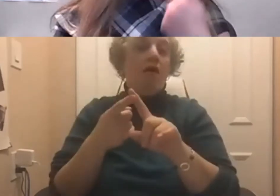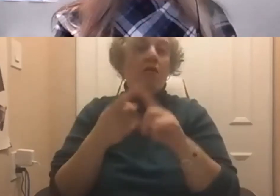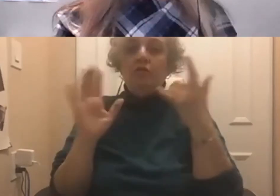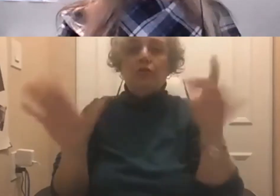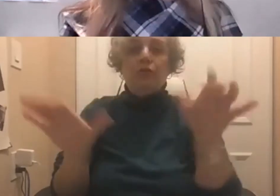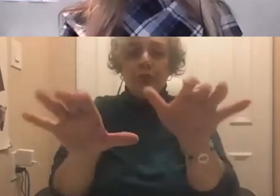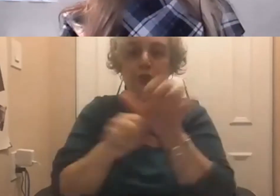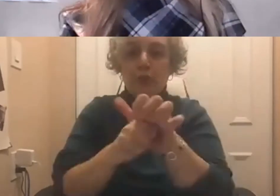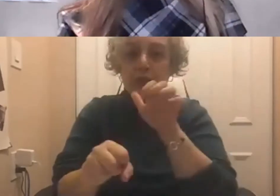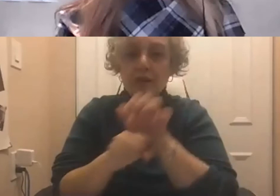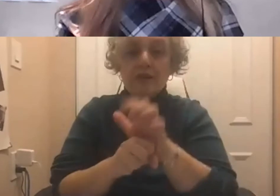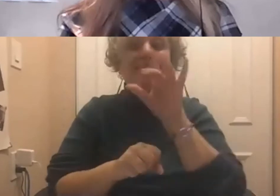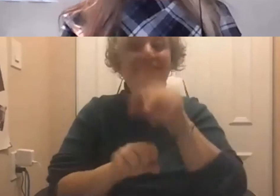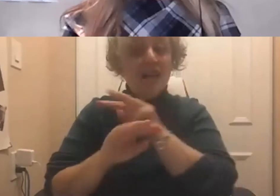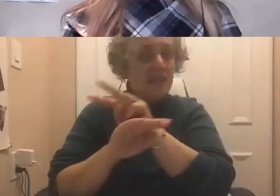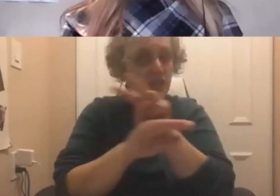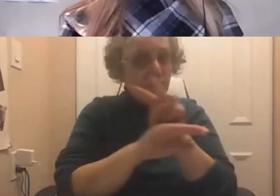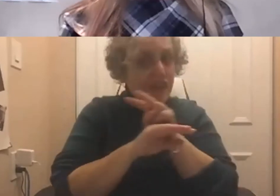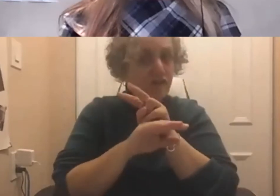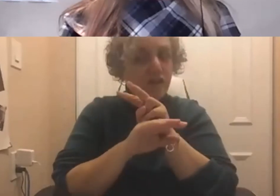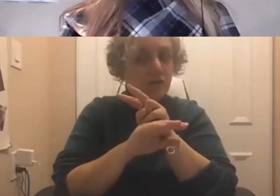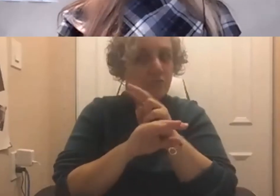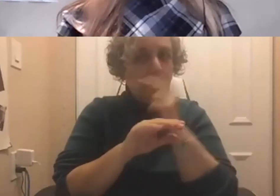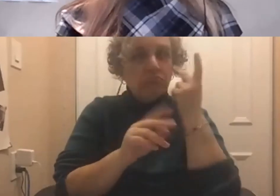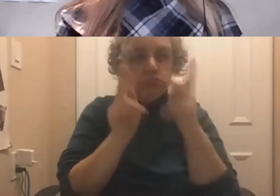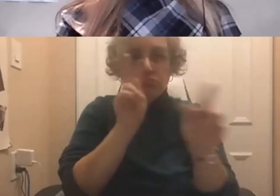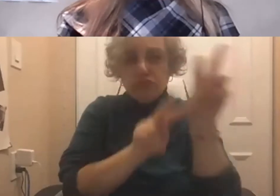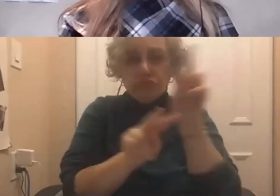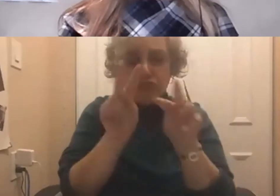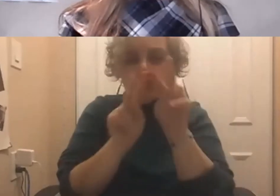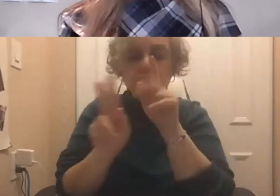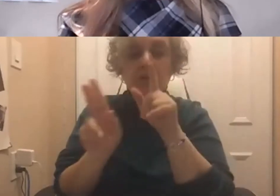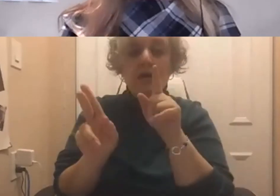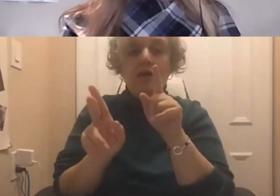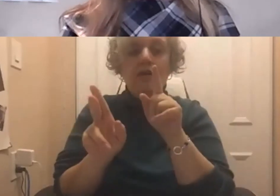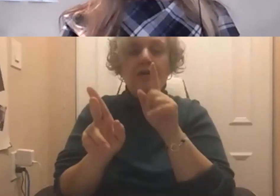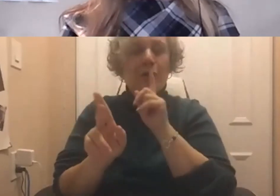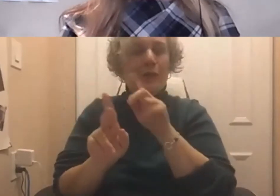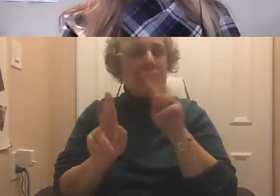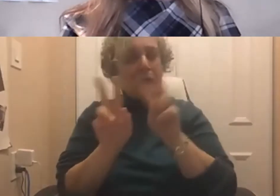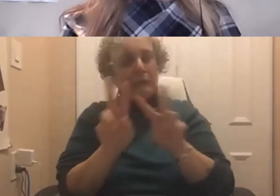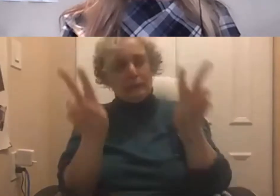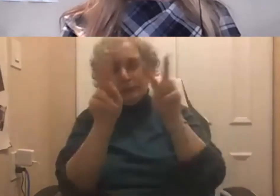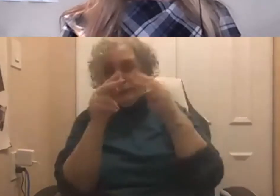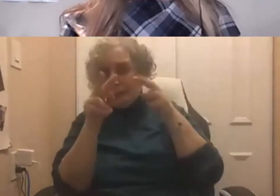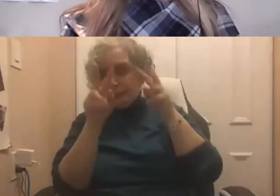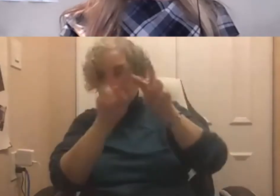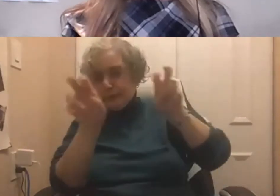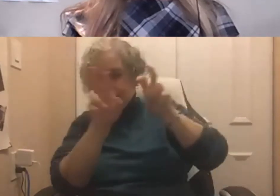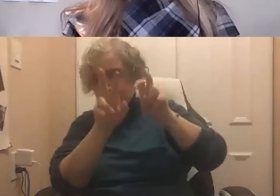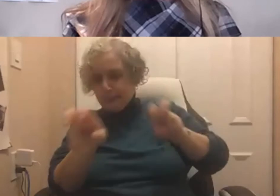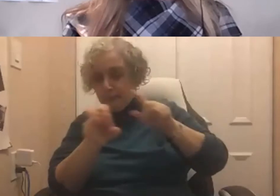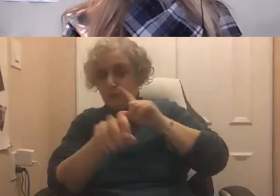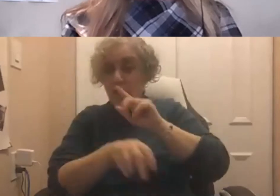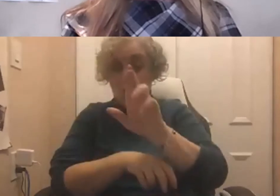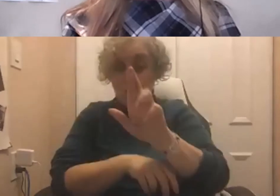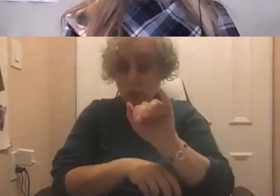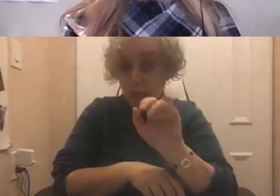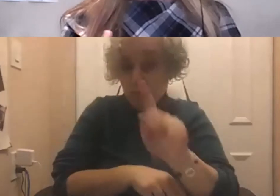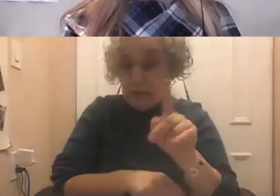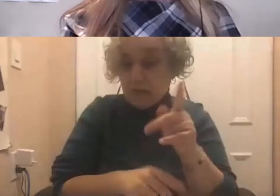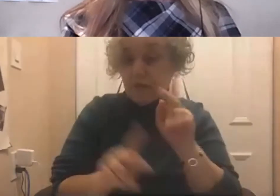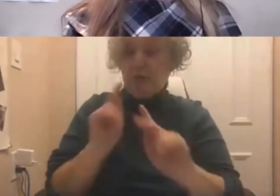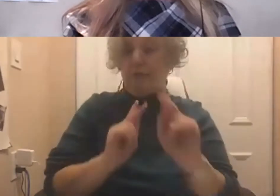a kind of surveillance and tracking and open to interpretation. So, is this a particular risk for people with disabilities?